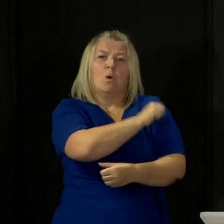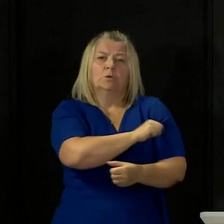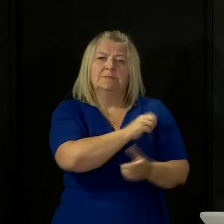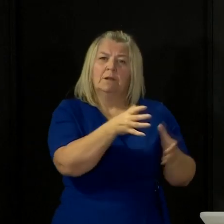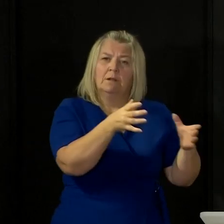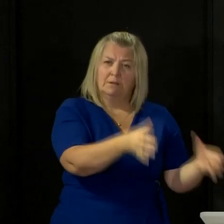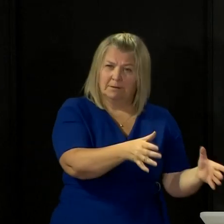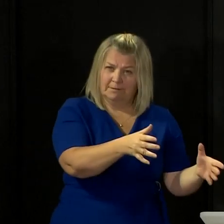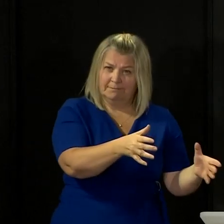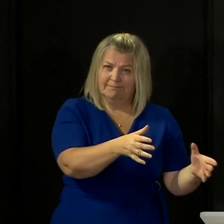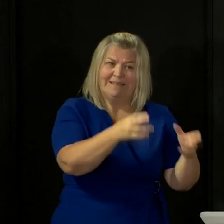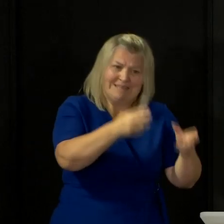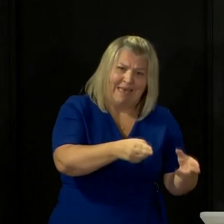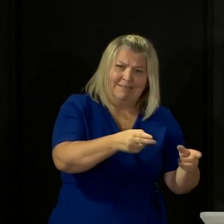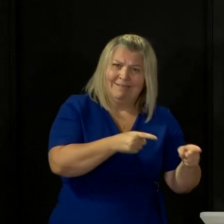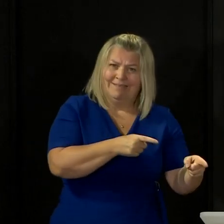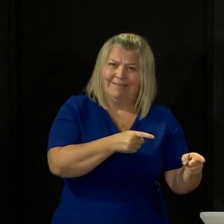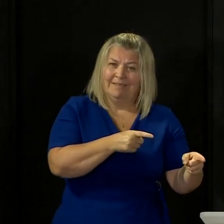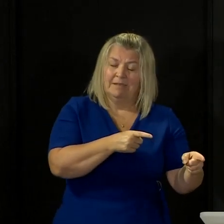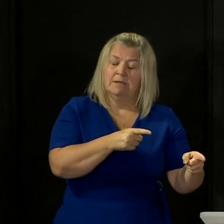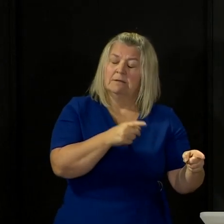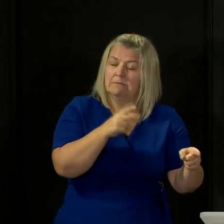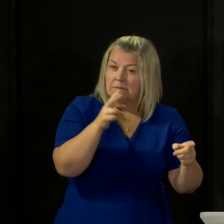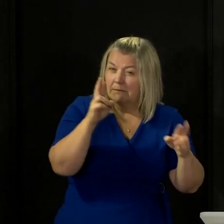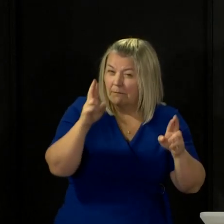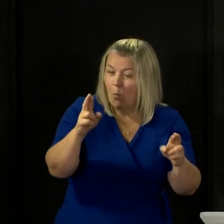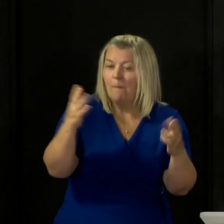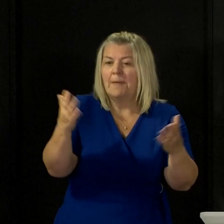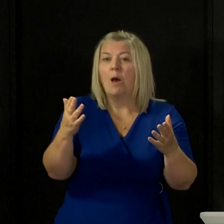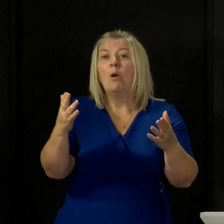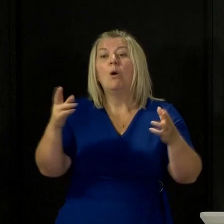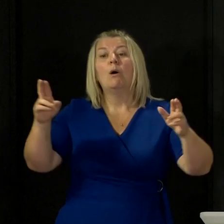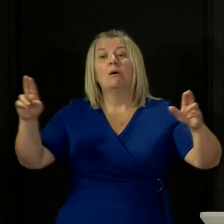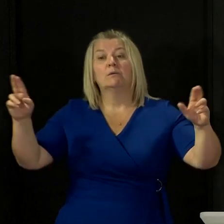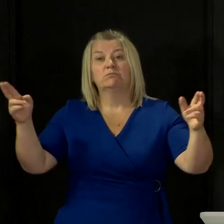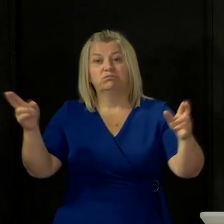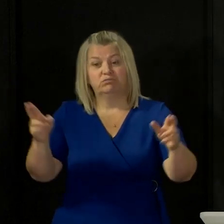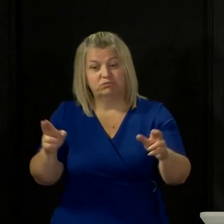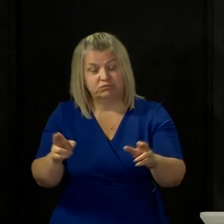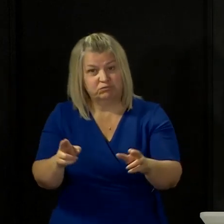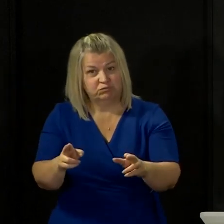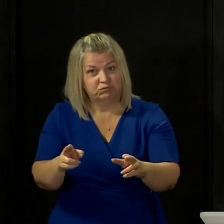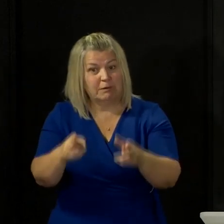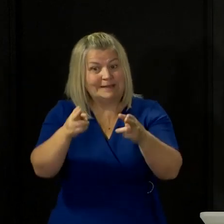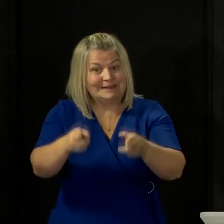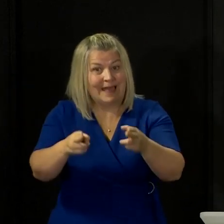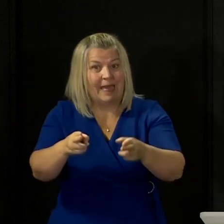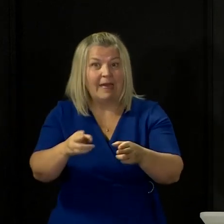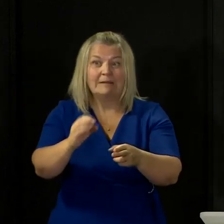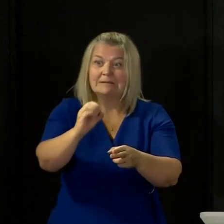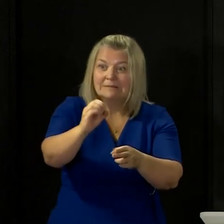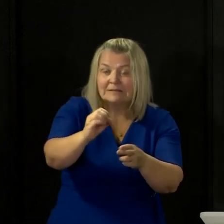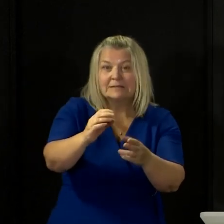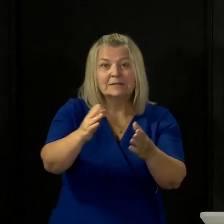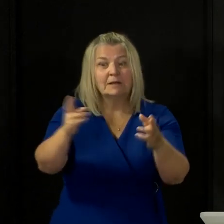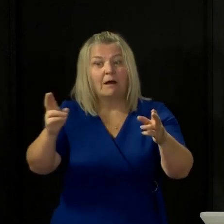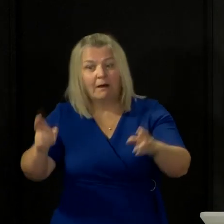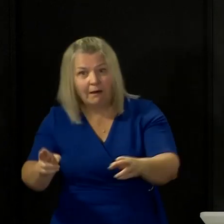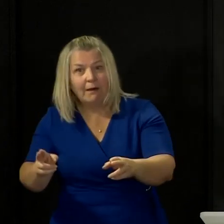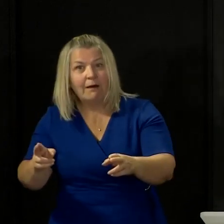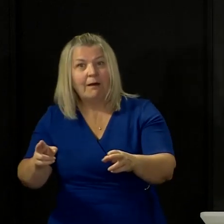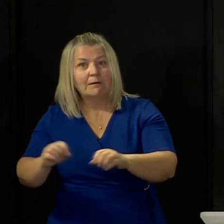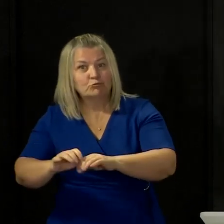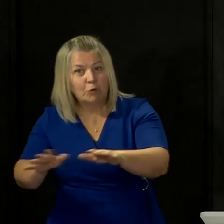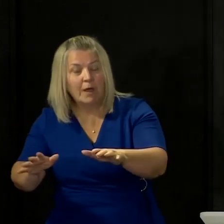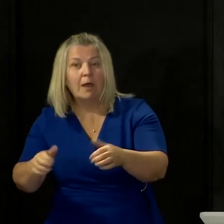is starting to reduce. But we have a very, very clear focus as a government